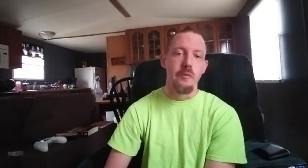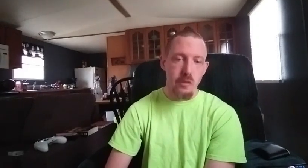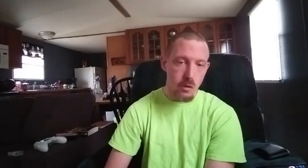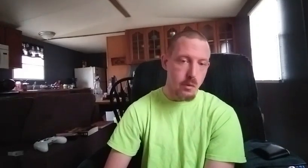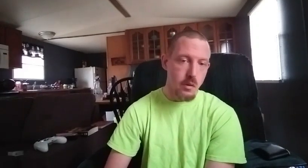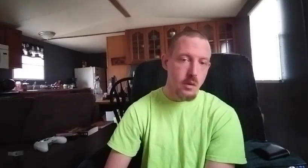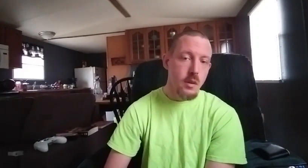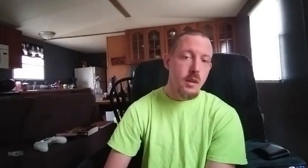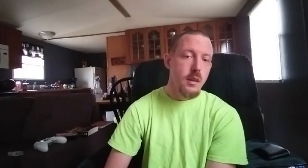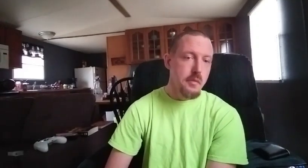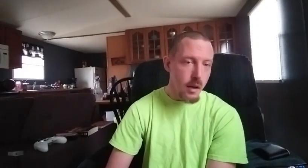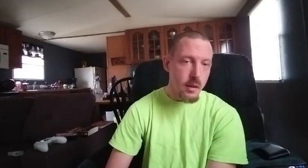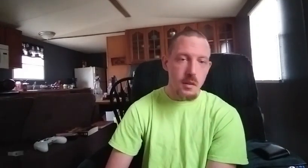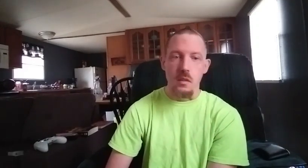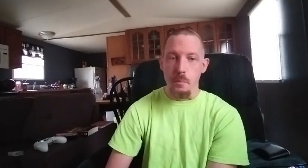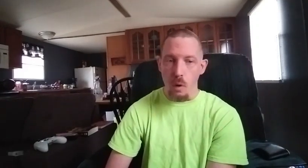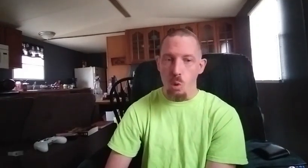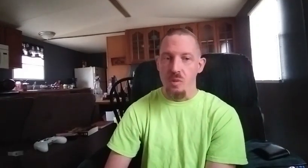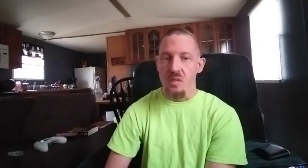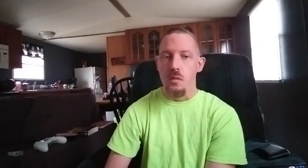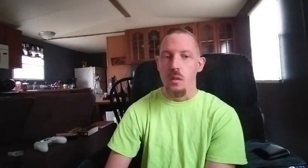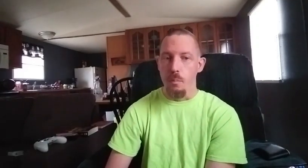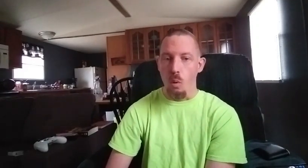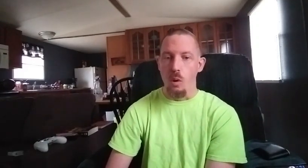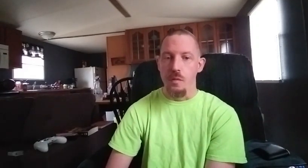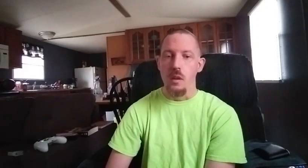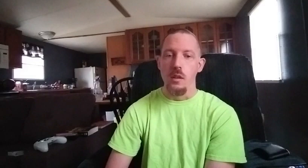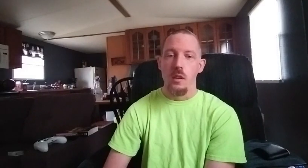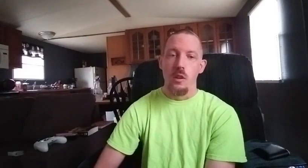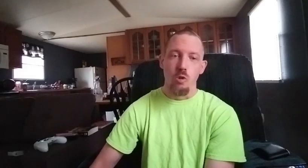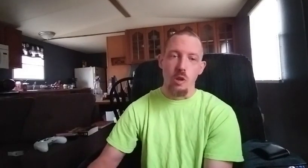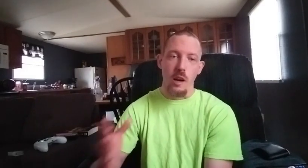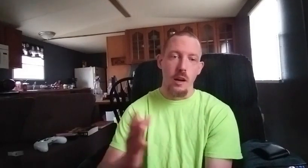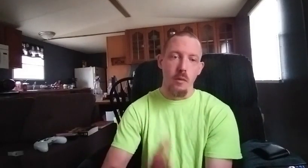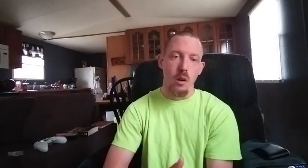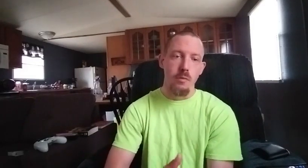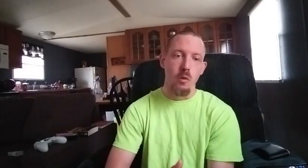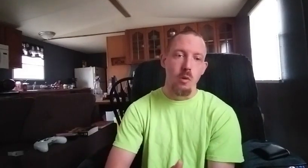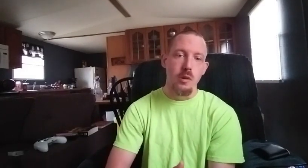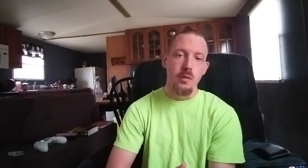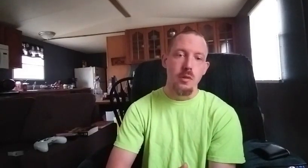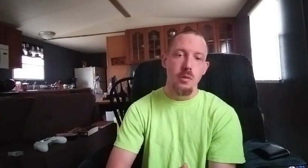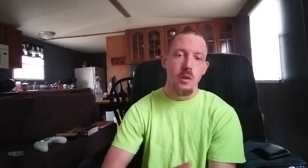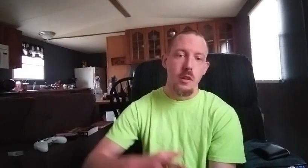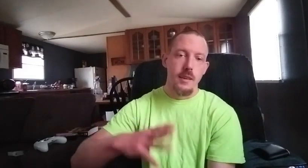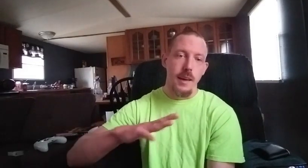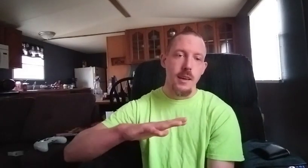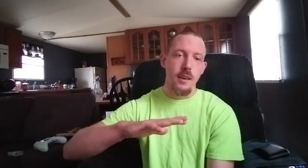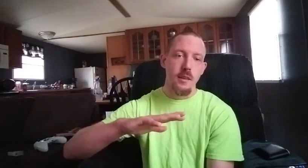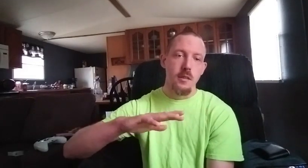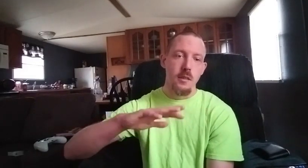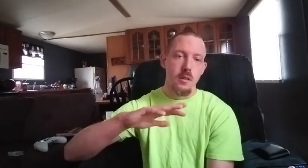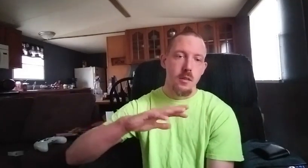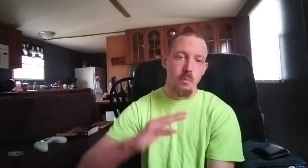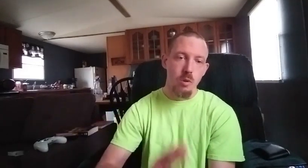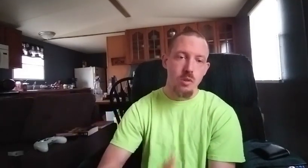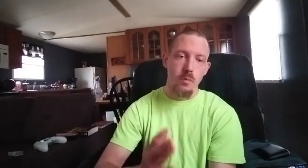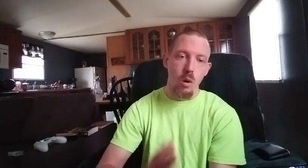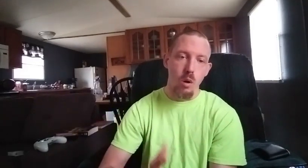doing that is the most important thing you got to have love for what you do and most of all